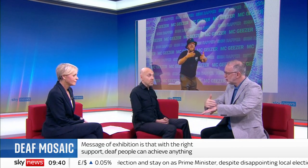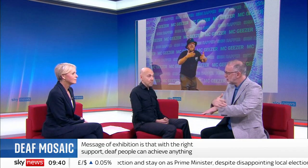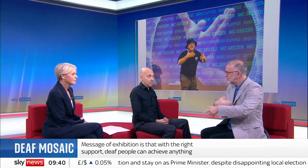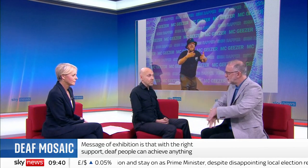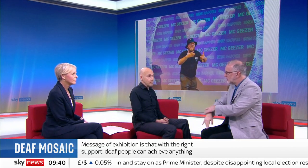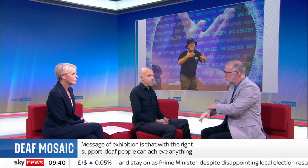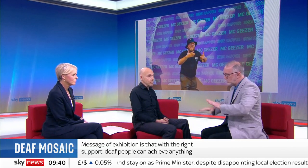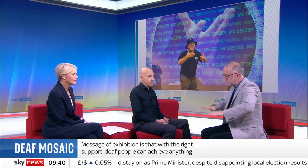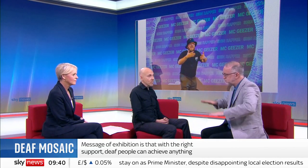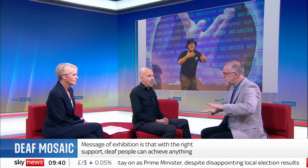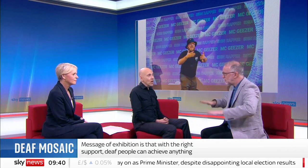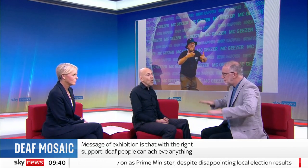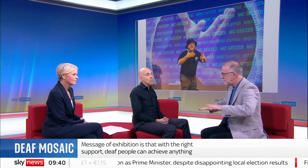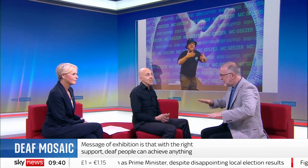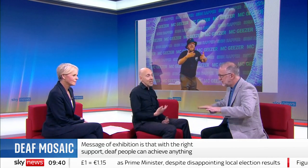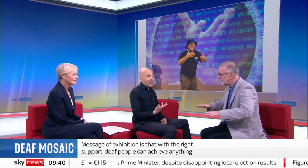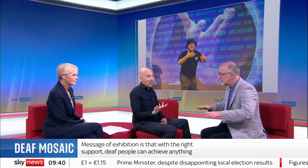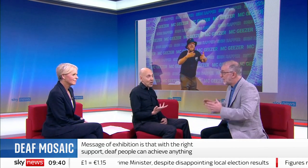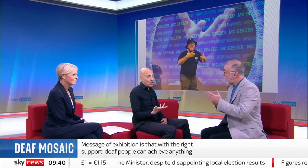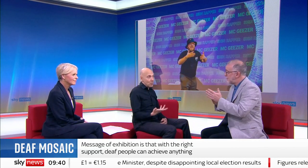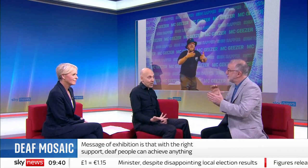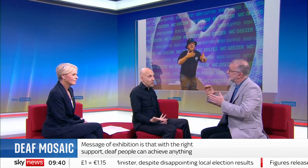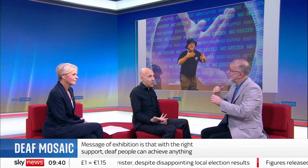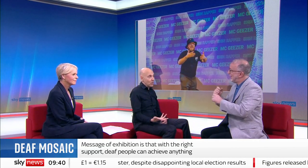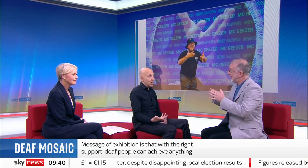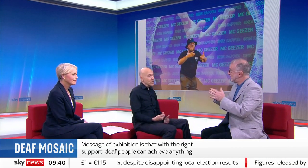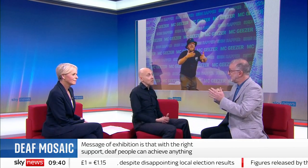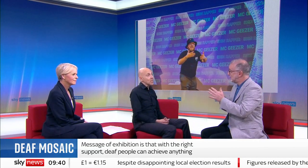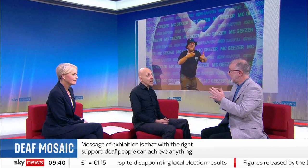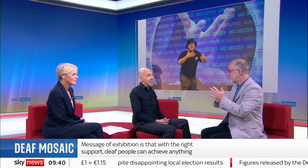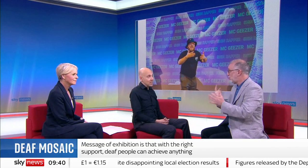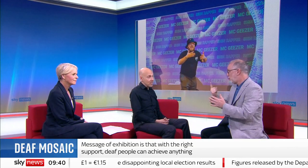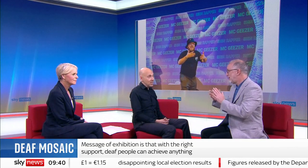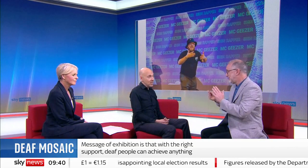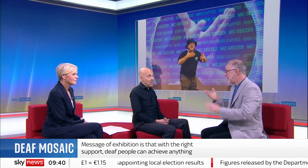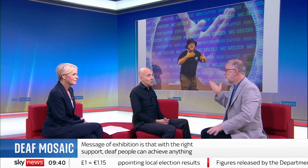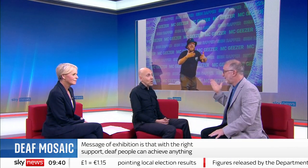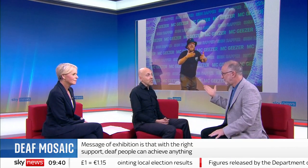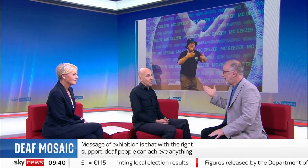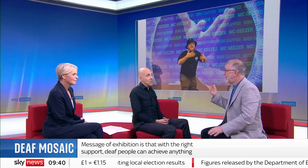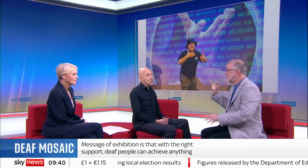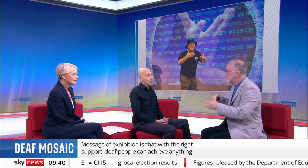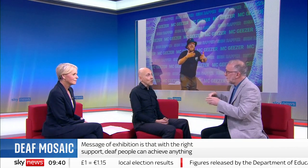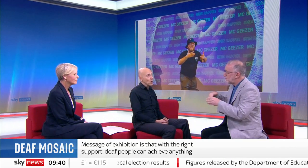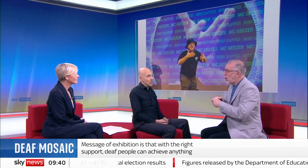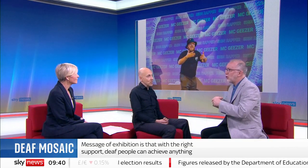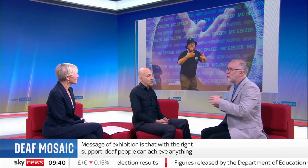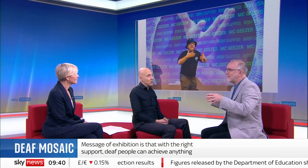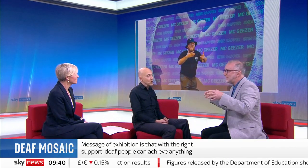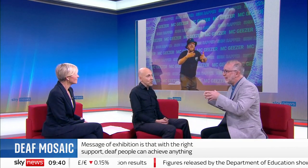particularly the beat through the ground. And MC Geezer is one example of someone who works in the field, who